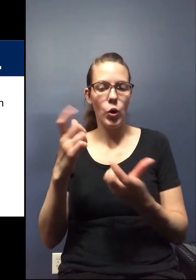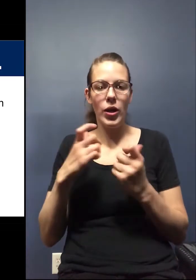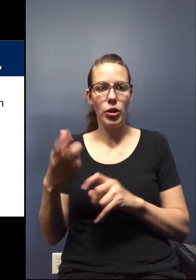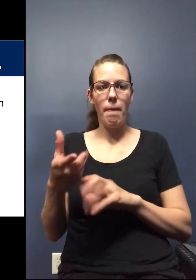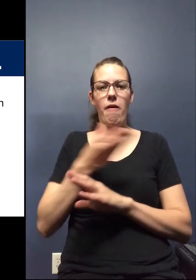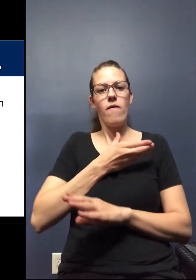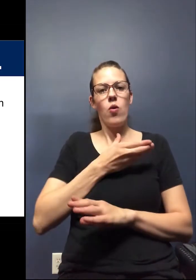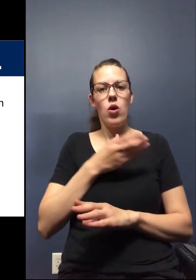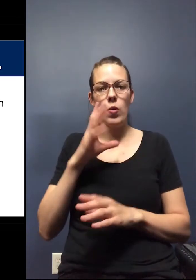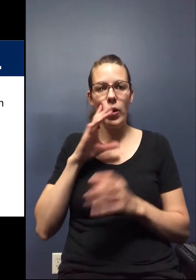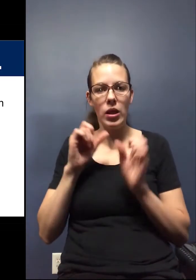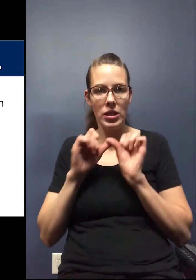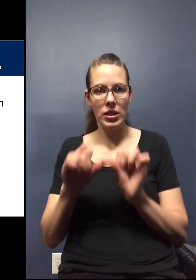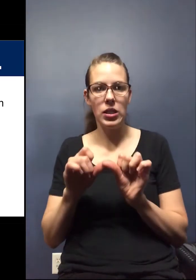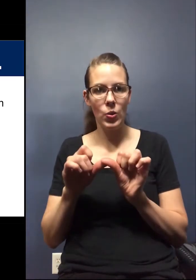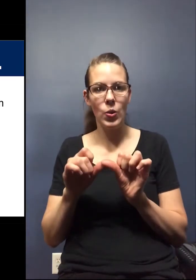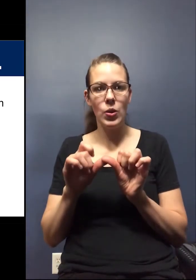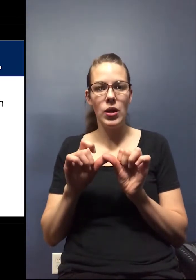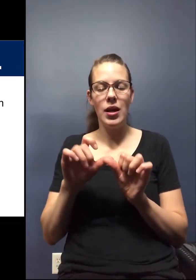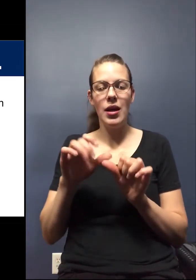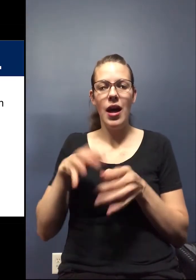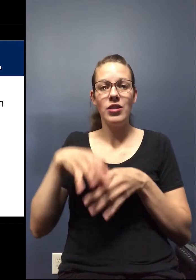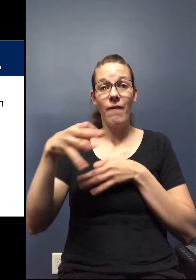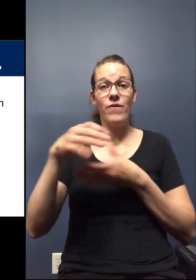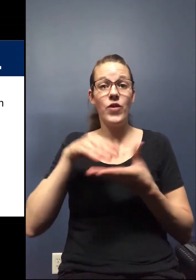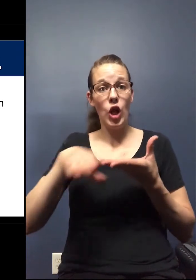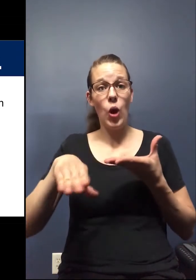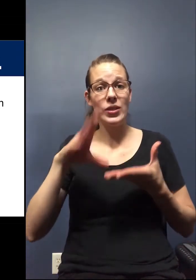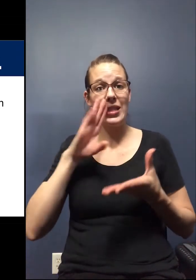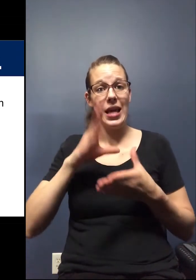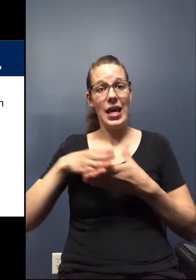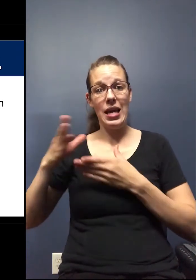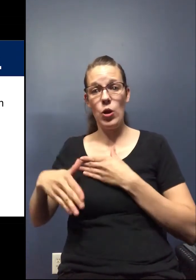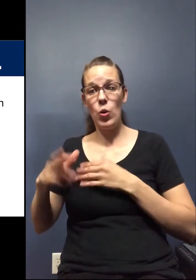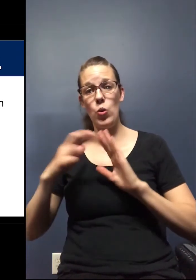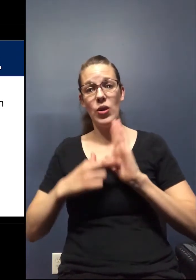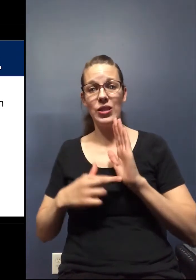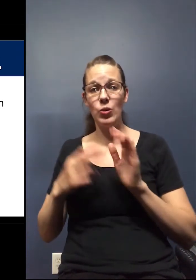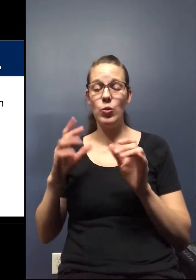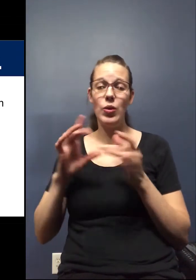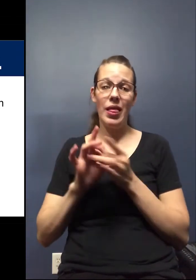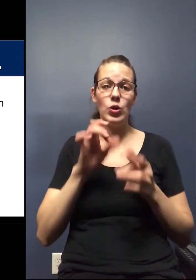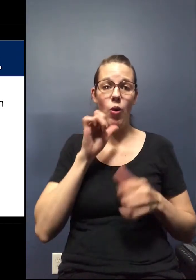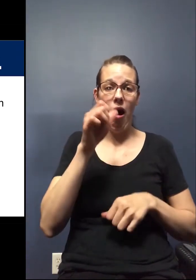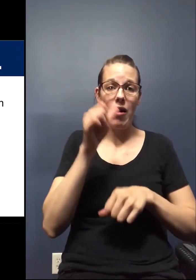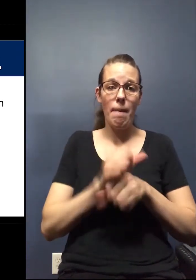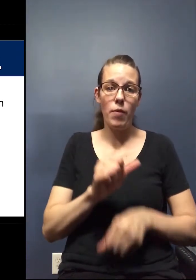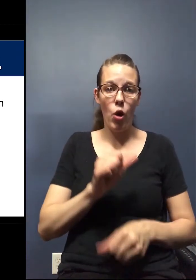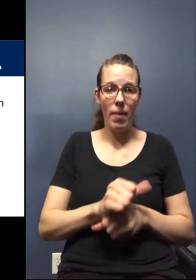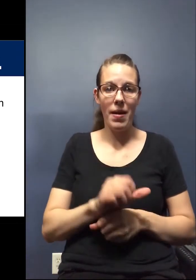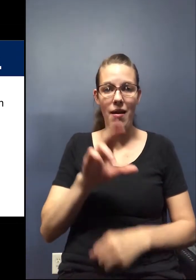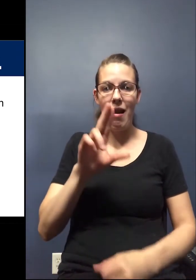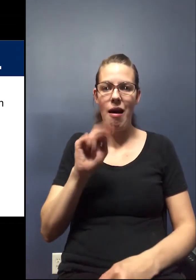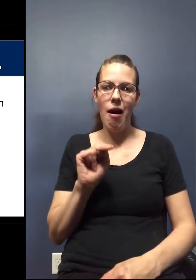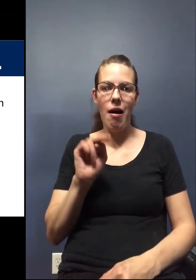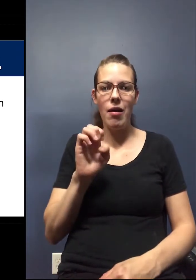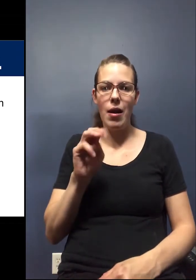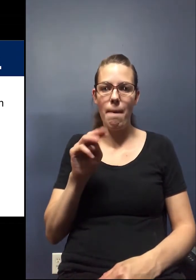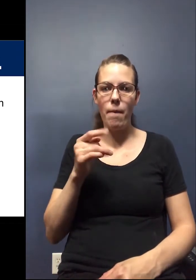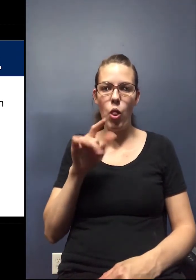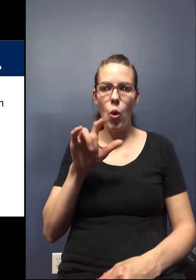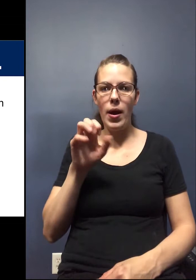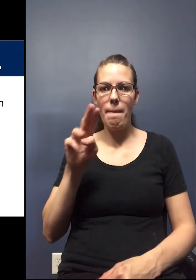question early on and kind of will continue as furloughs and, um, are the rules around unemployment and what that looks like for